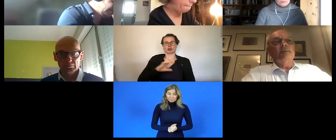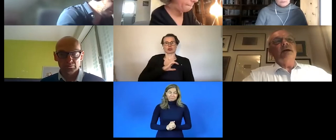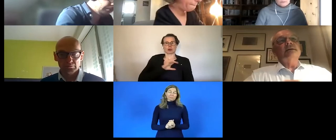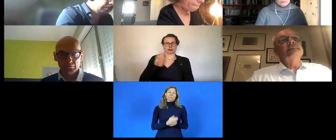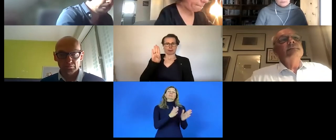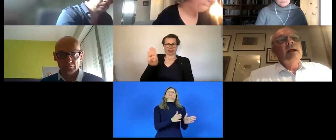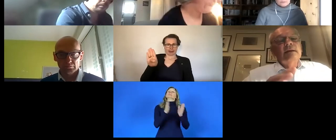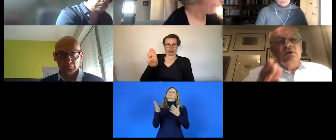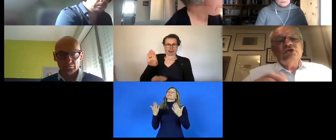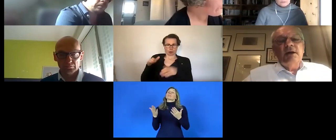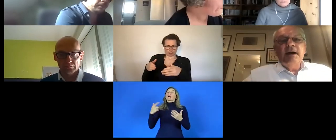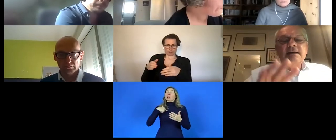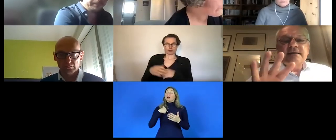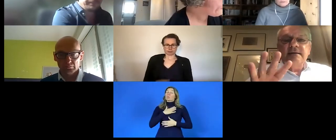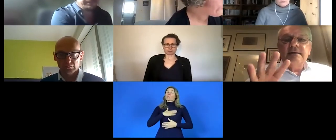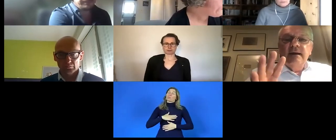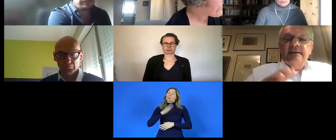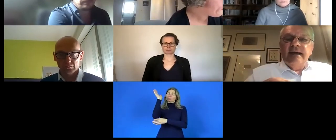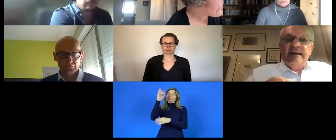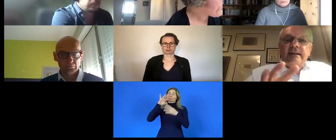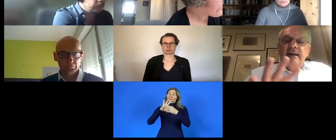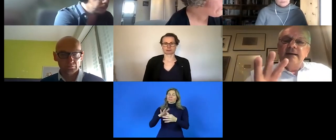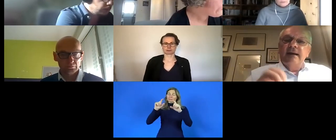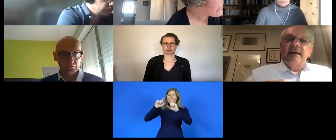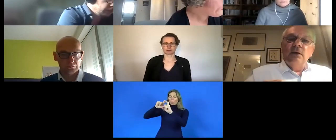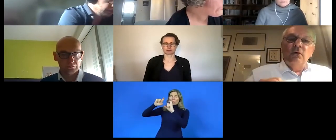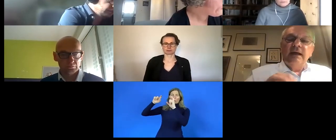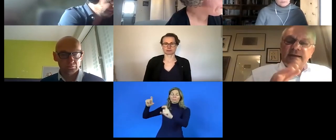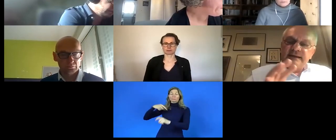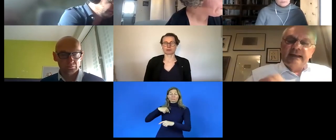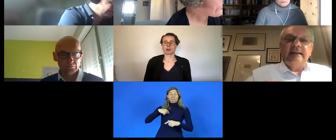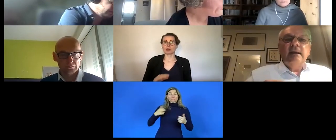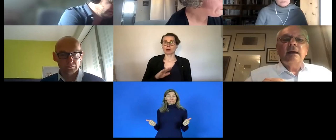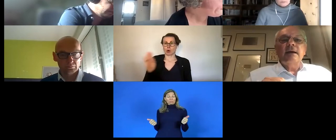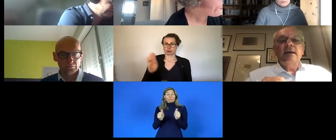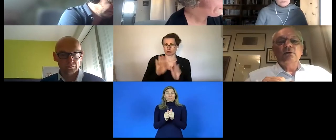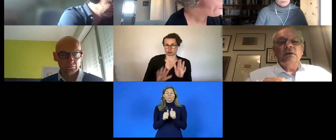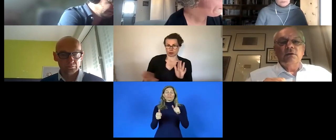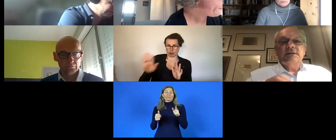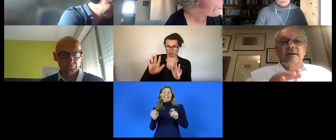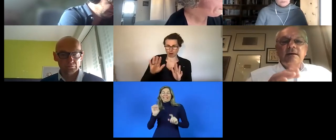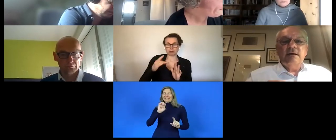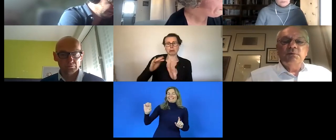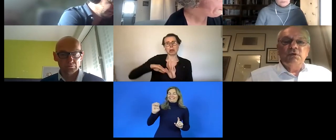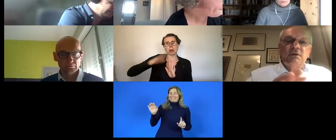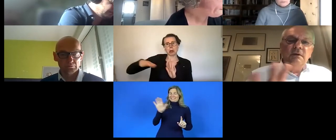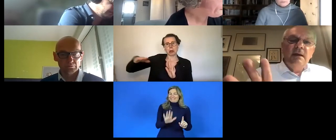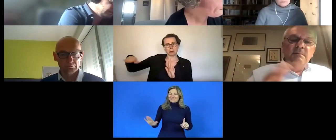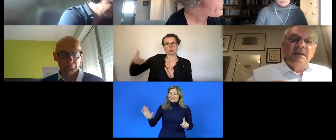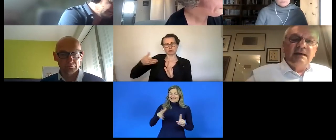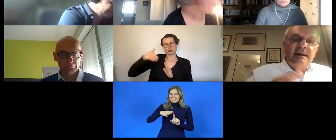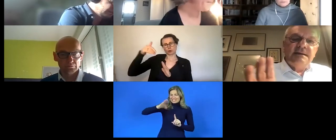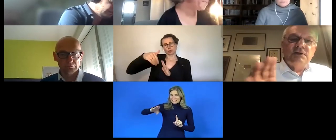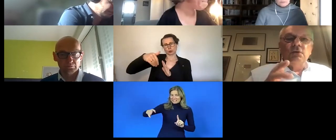-founded more than 30 years ago in eastern styria it's a